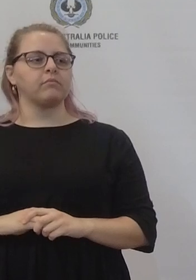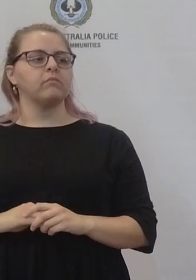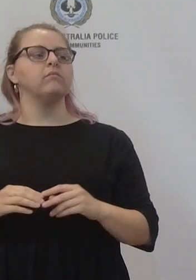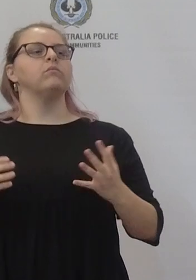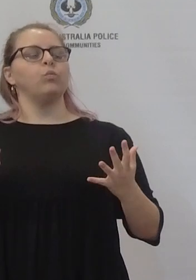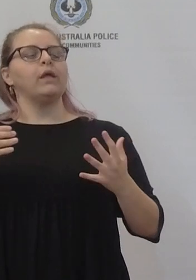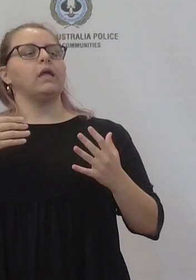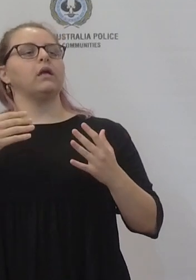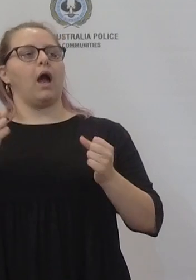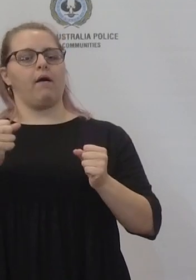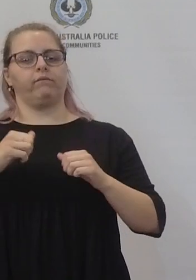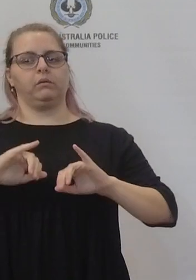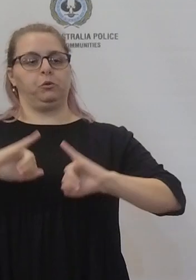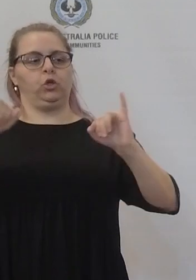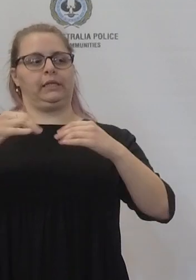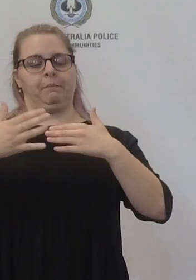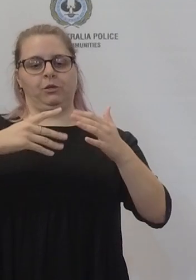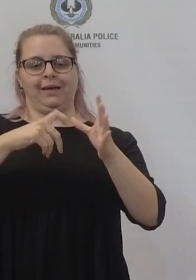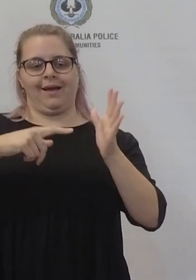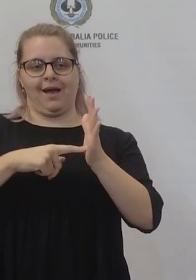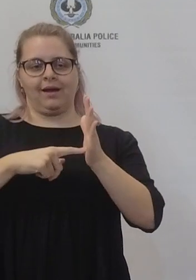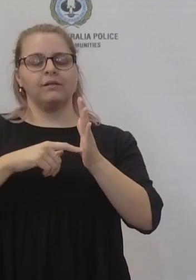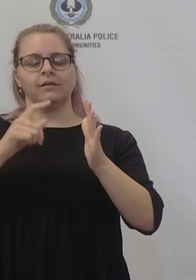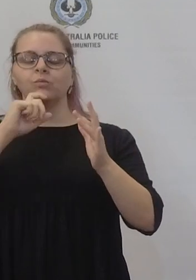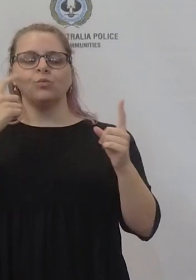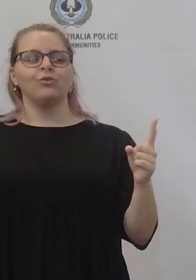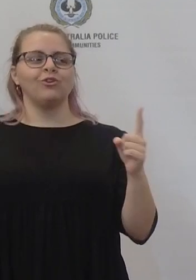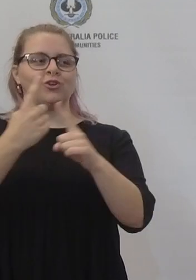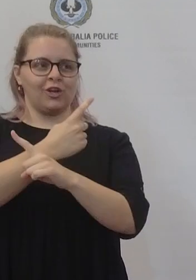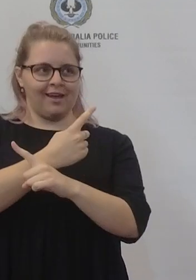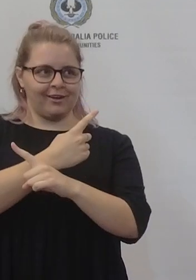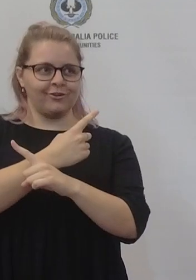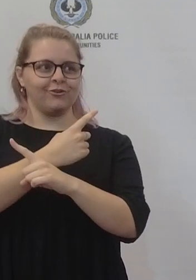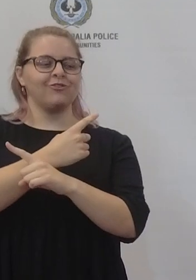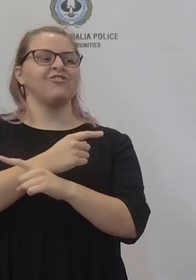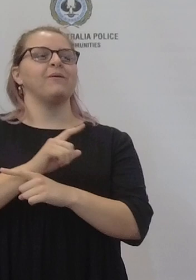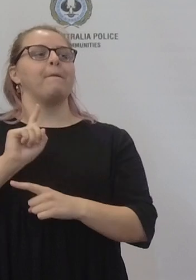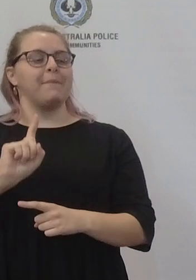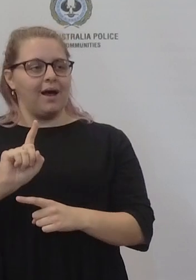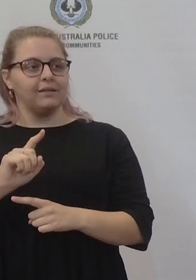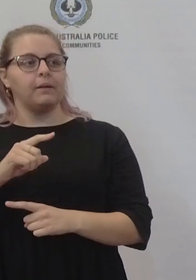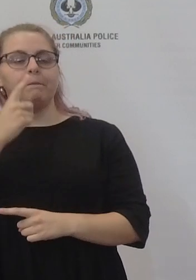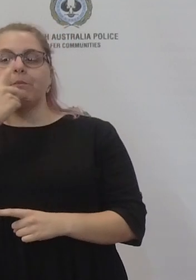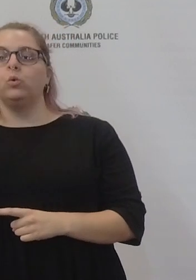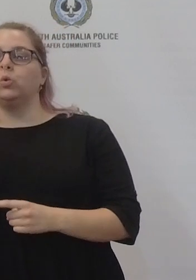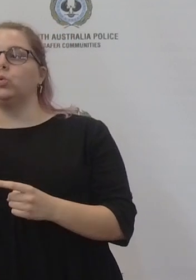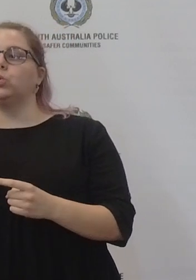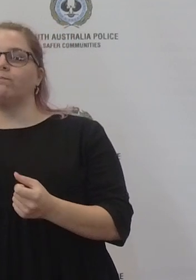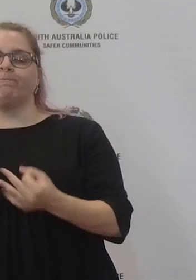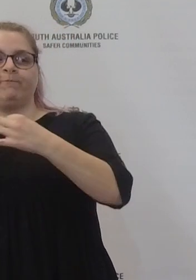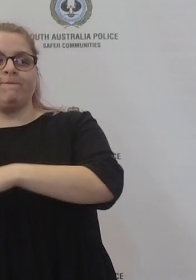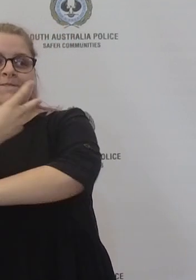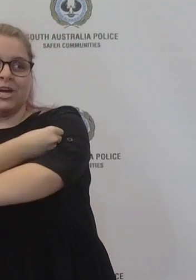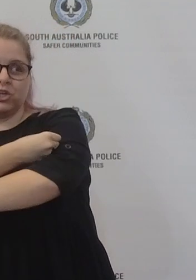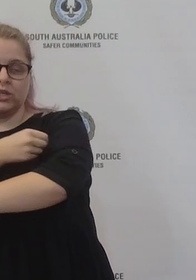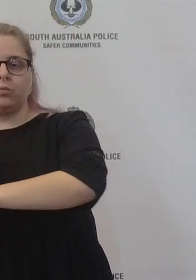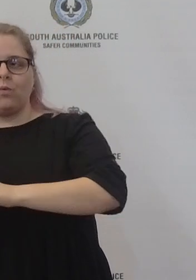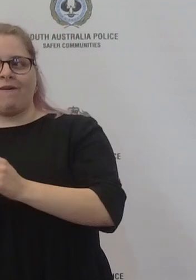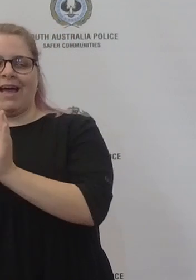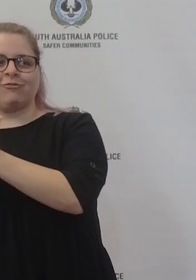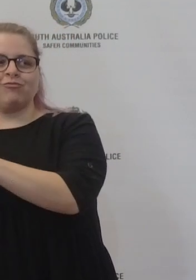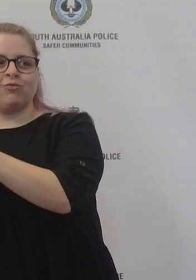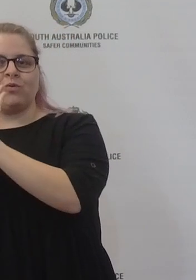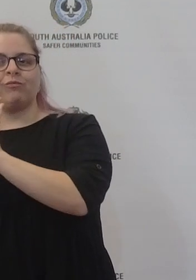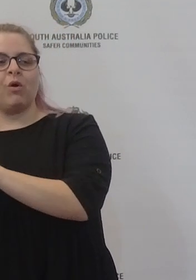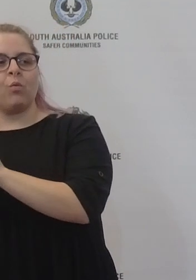emergency management direction will have the advantage of not having to wrap tests on a daily basis and there will be some concessions in relation